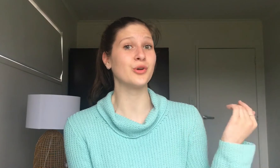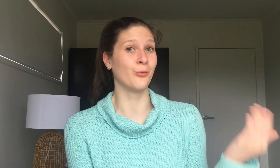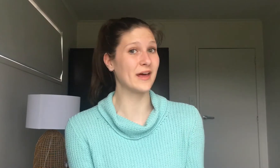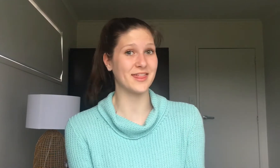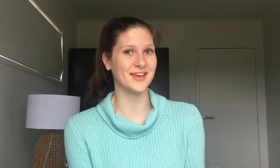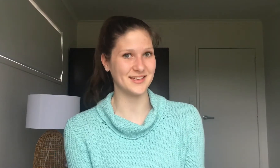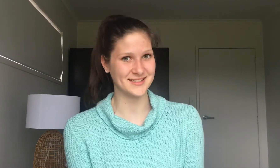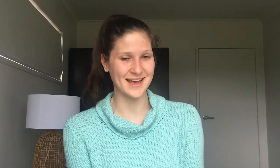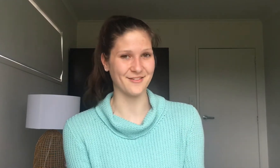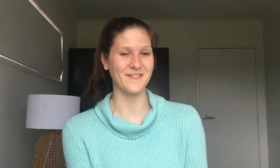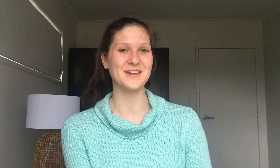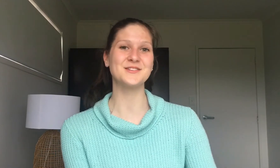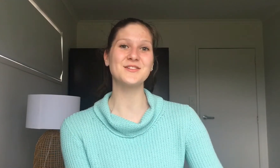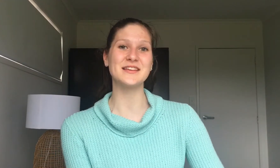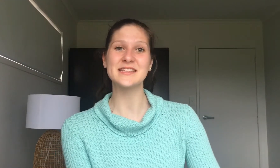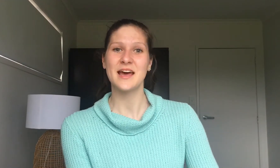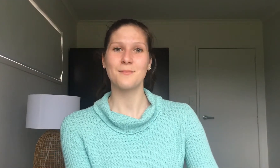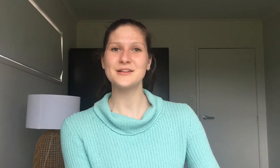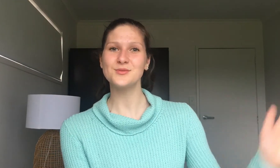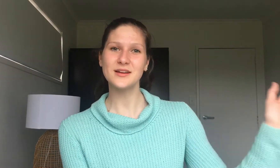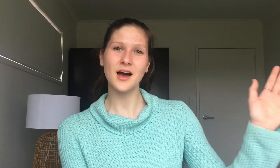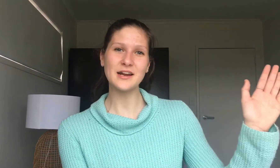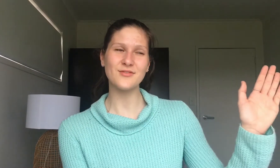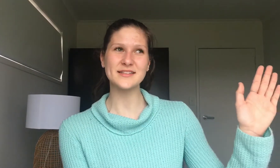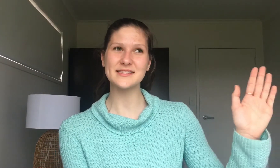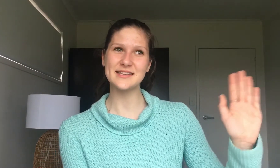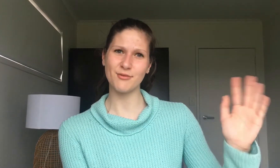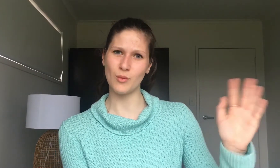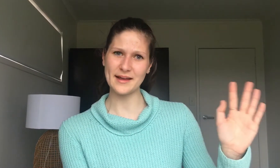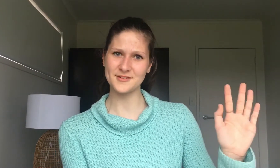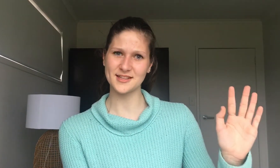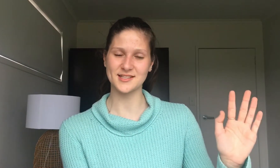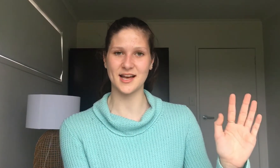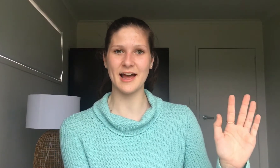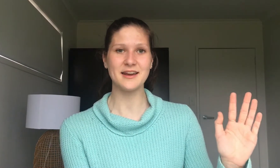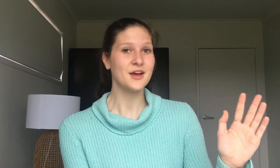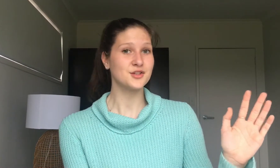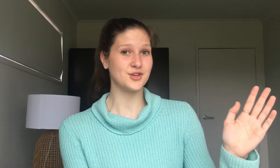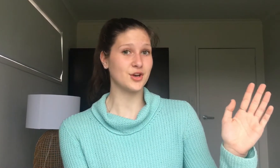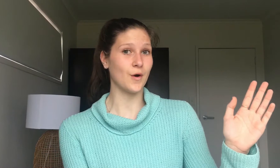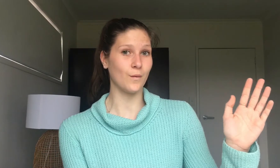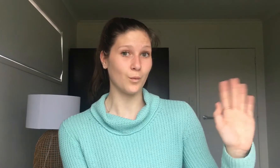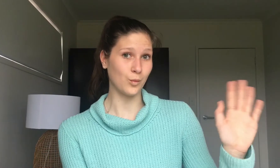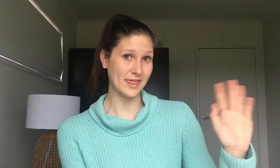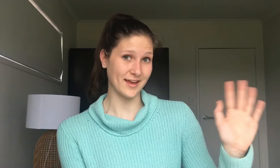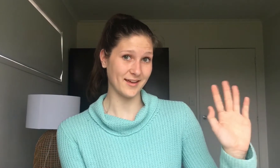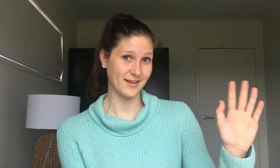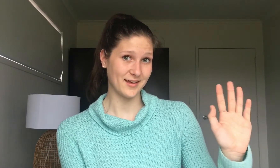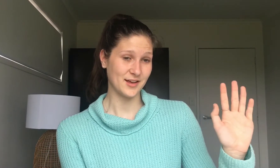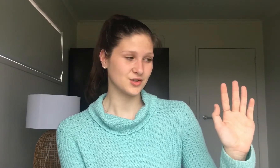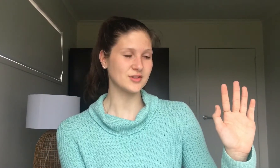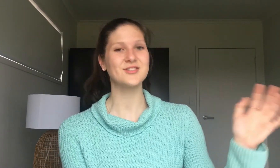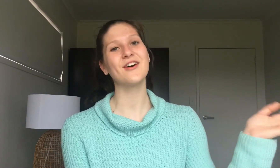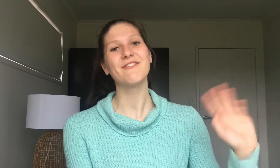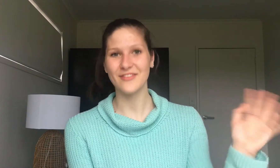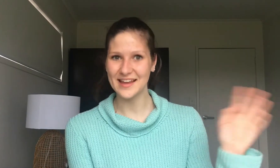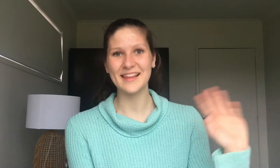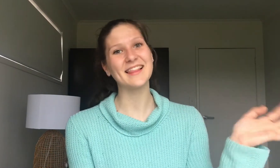weather itself and you do this by doing kind of a stiff wave to the side so you go weather. So it's not freely like